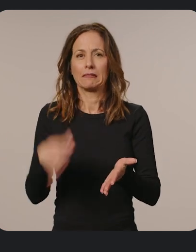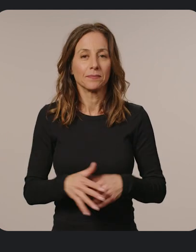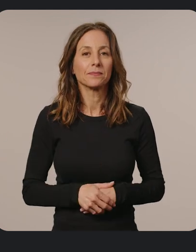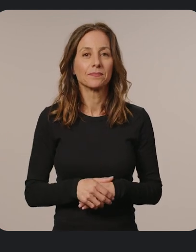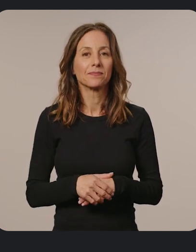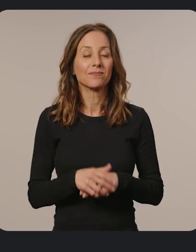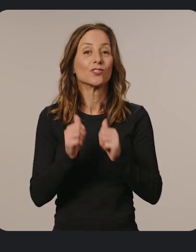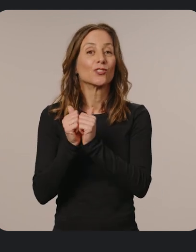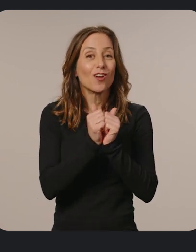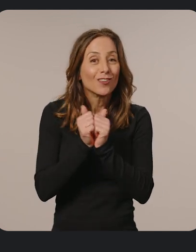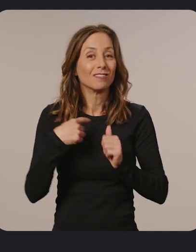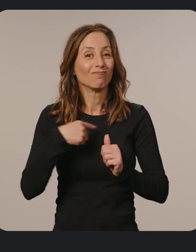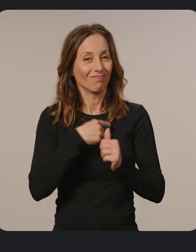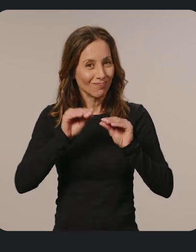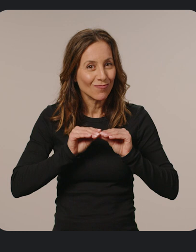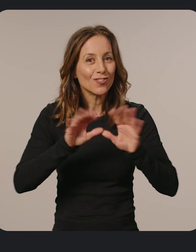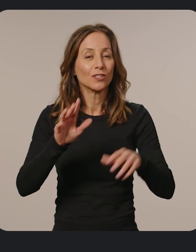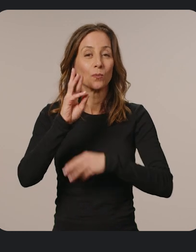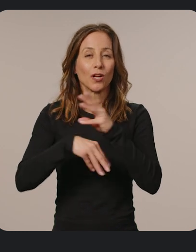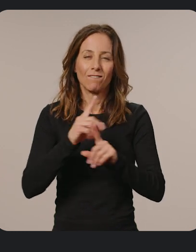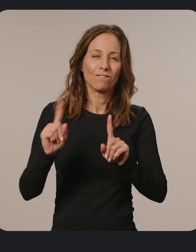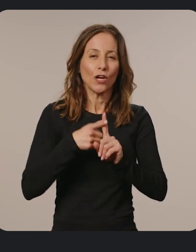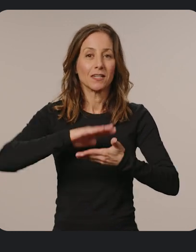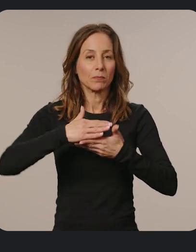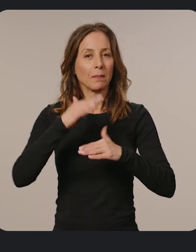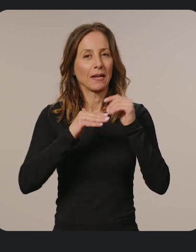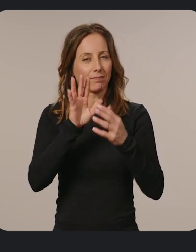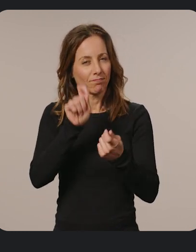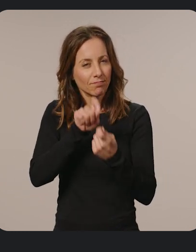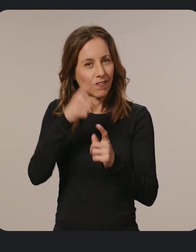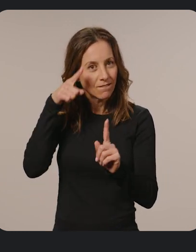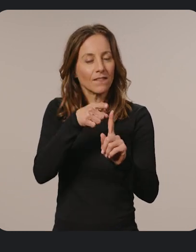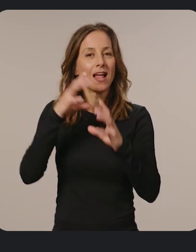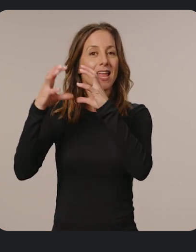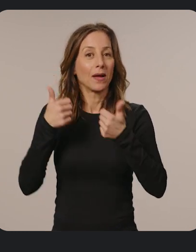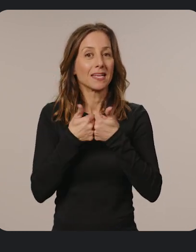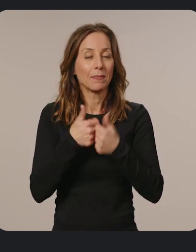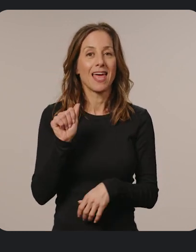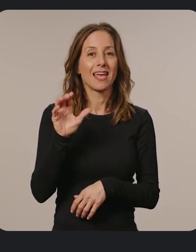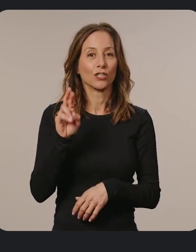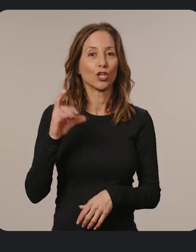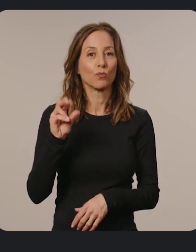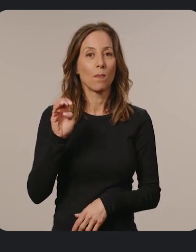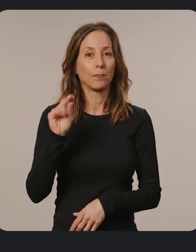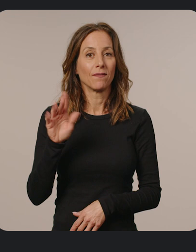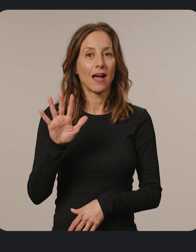Together, we launched the world's first laptops built for cloud gaming. The Acer Chromebook 516GE,